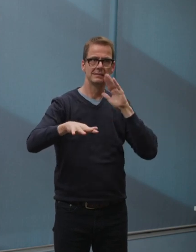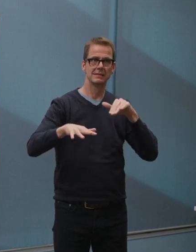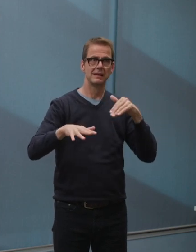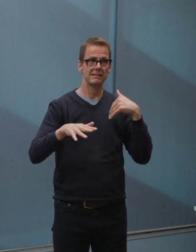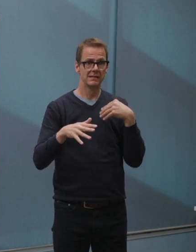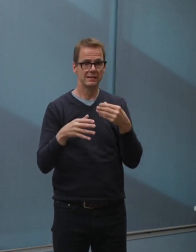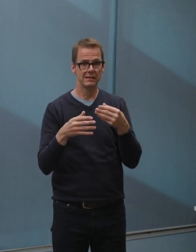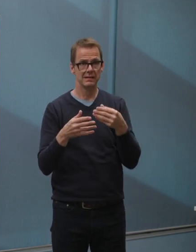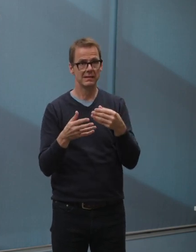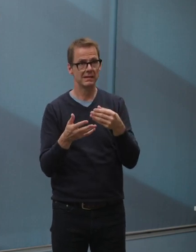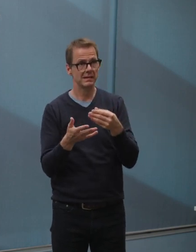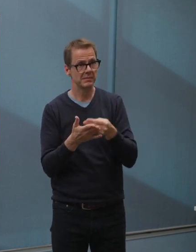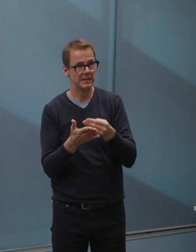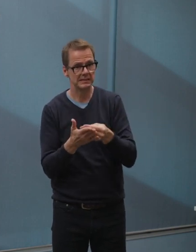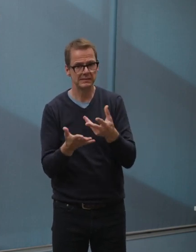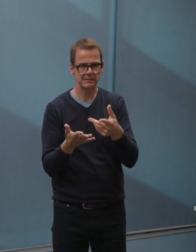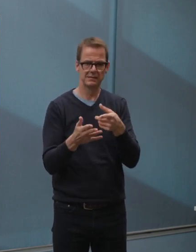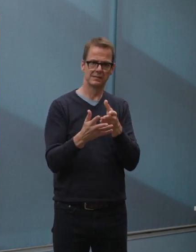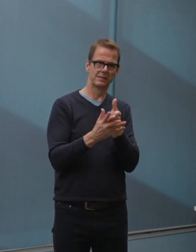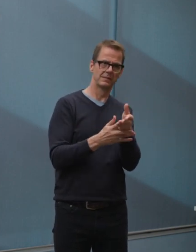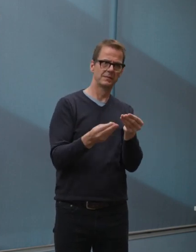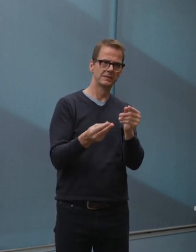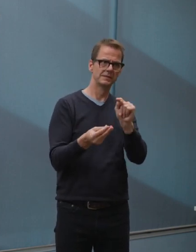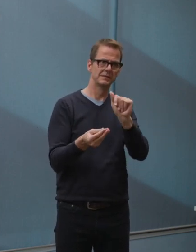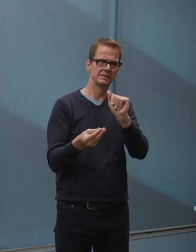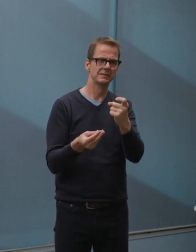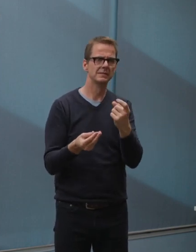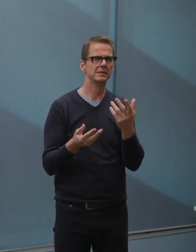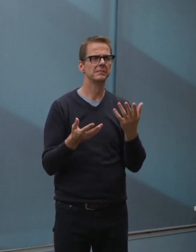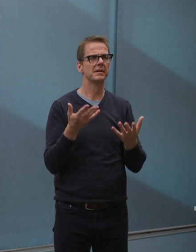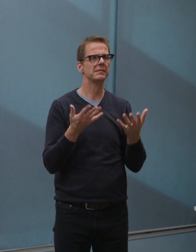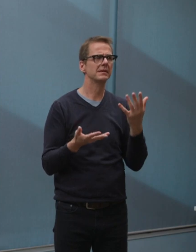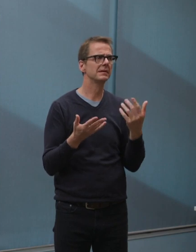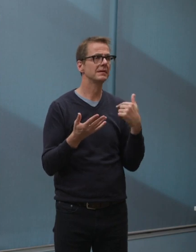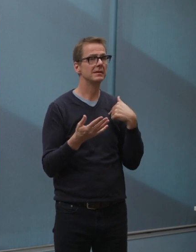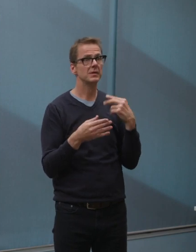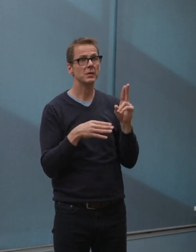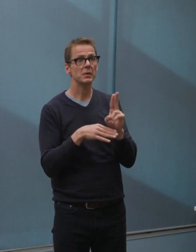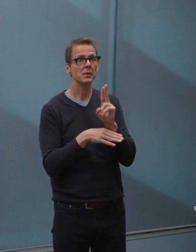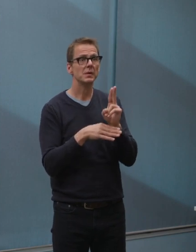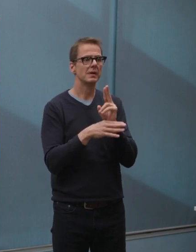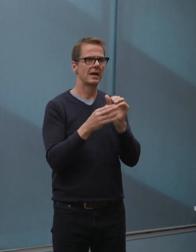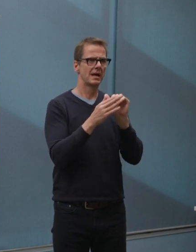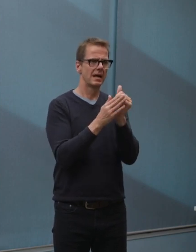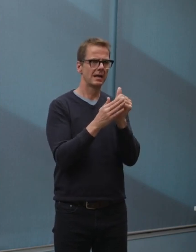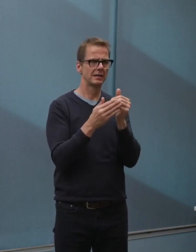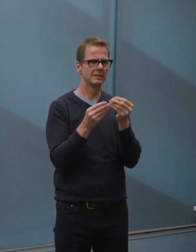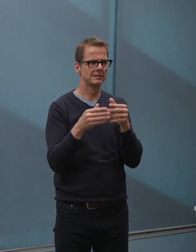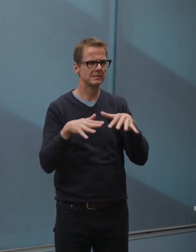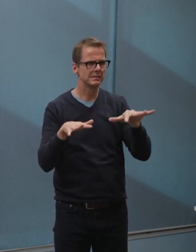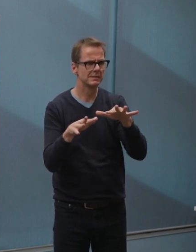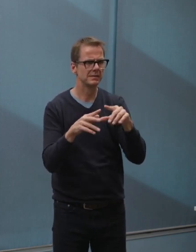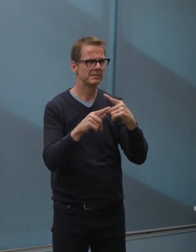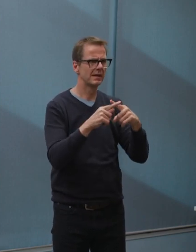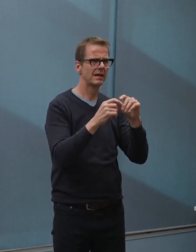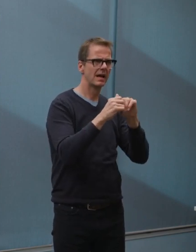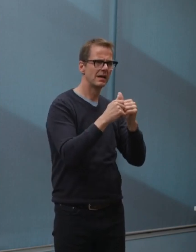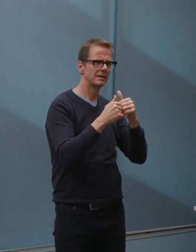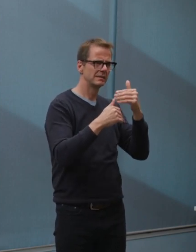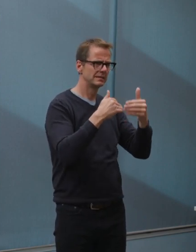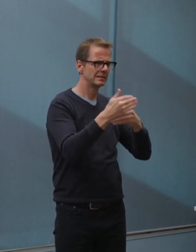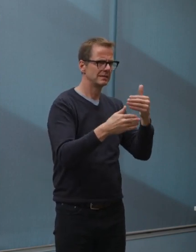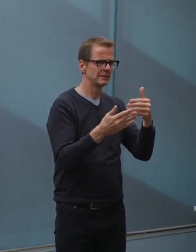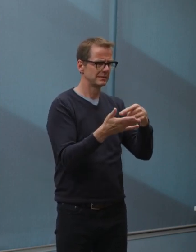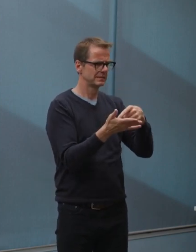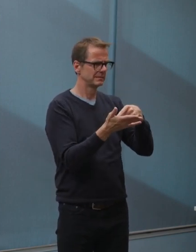from one year to the next. So, there is an opportunity to reset this, as all governments think about how we're going to share the load going forward. With that comes